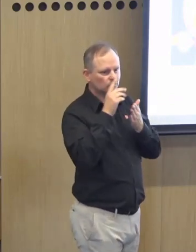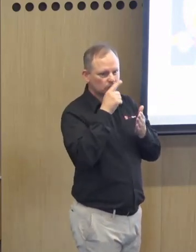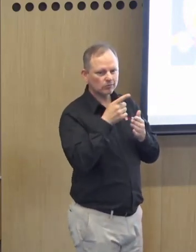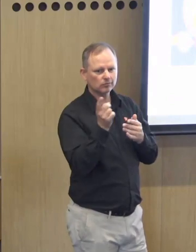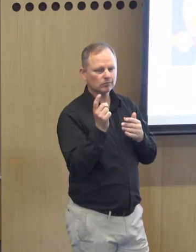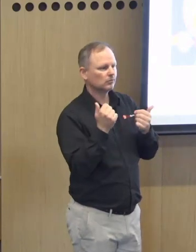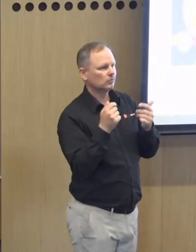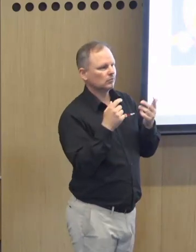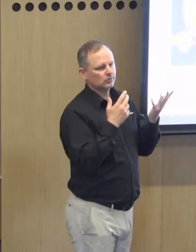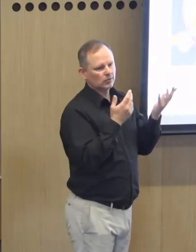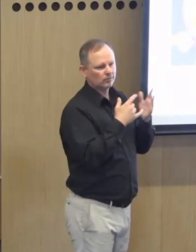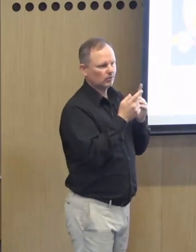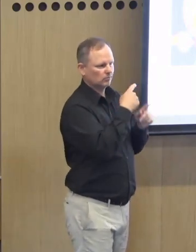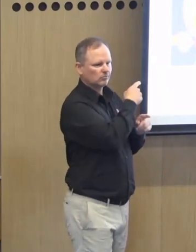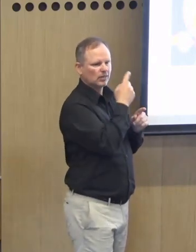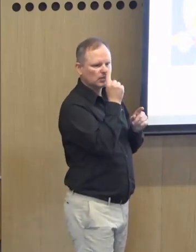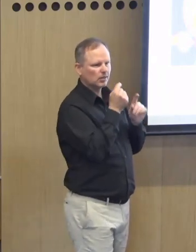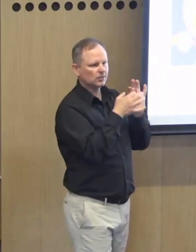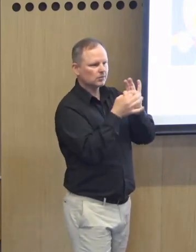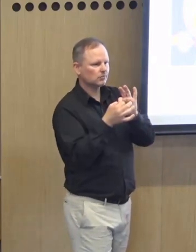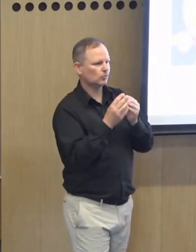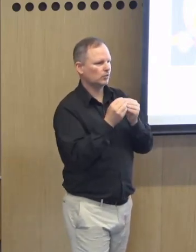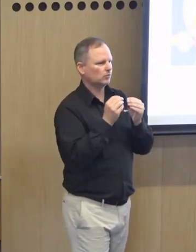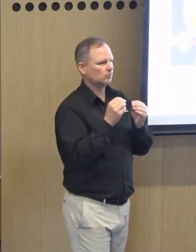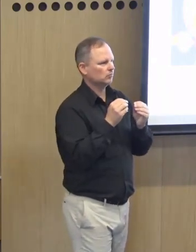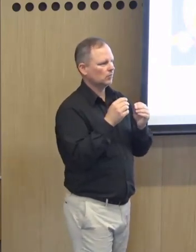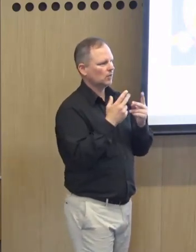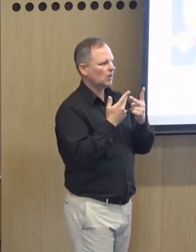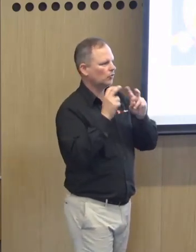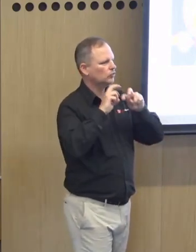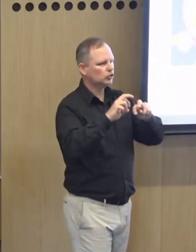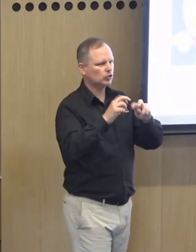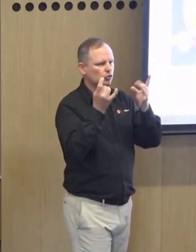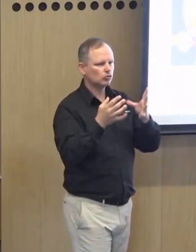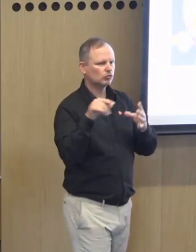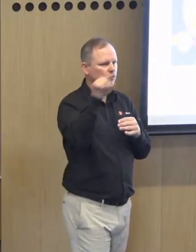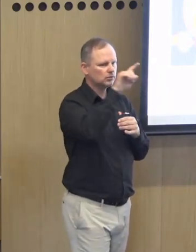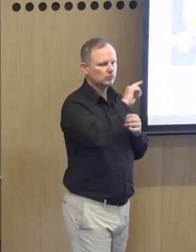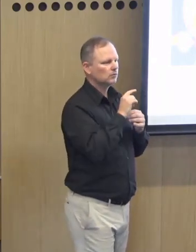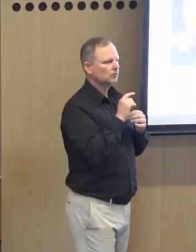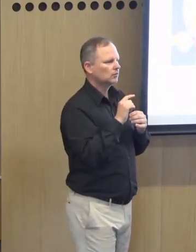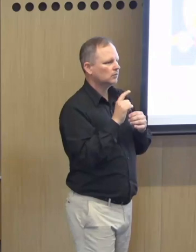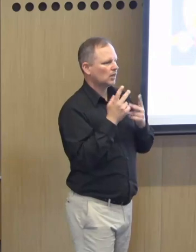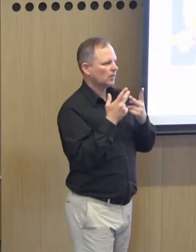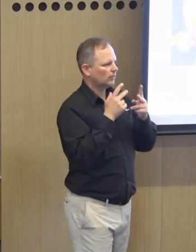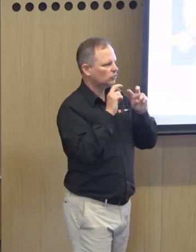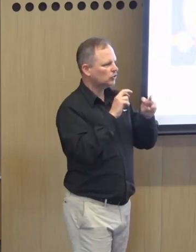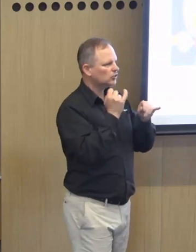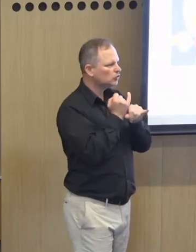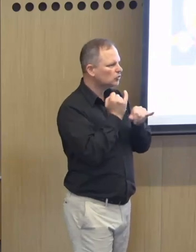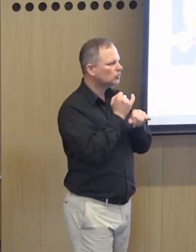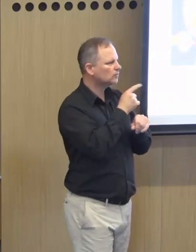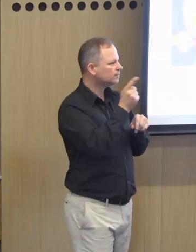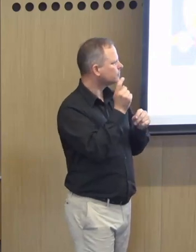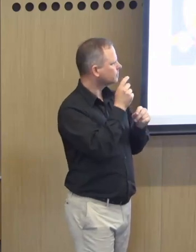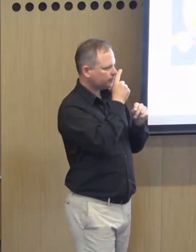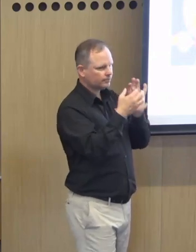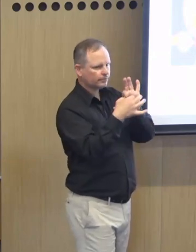but also for deaf and hard of hearing people that we can sort of link that to a lot of the existing supports that are out there and then